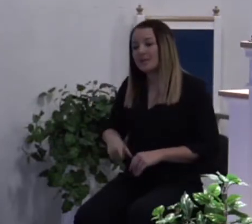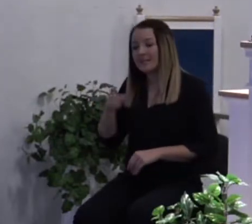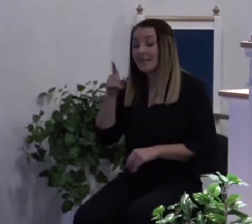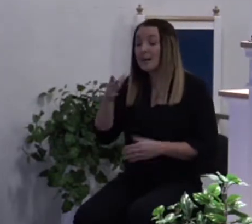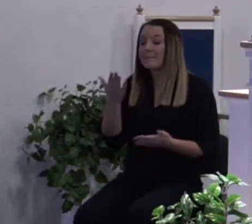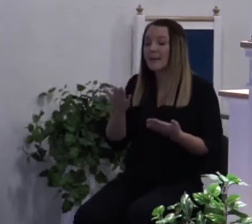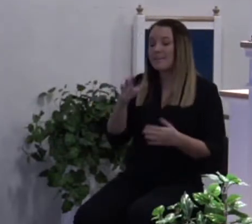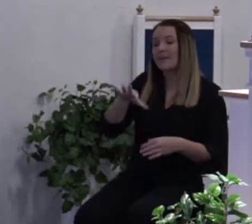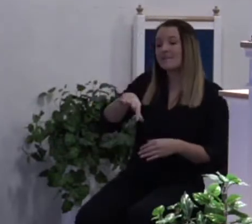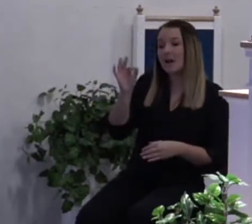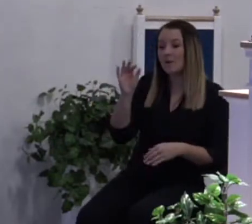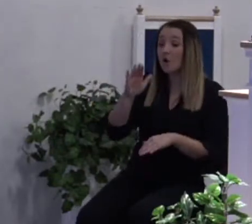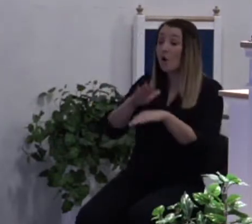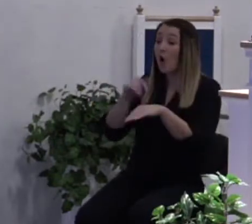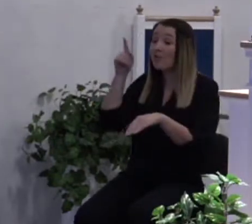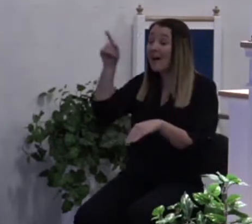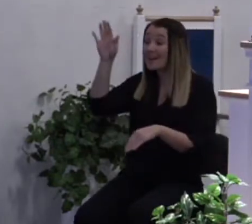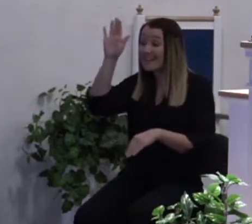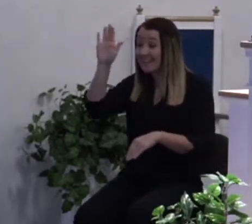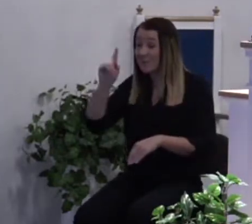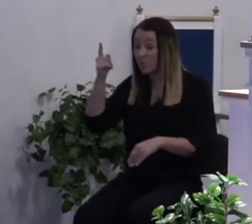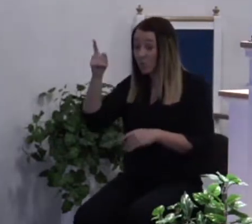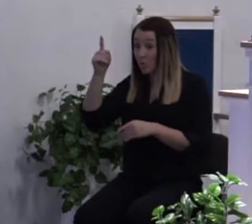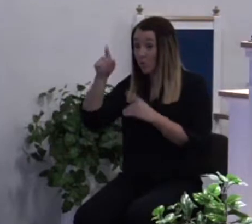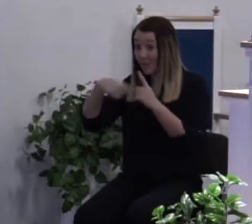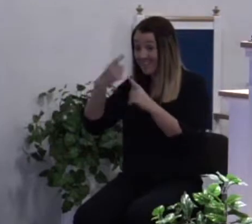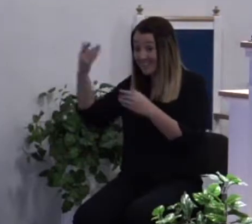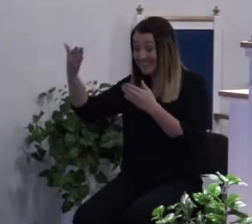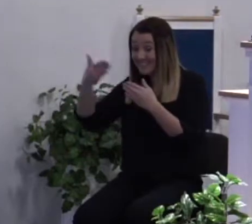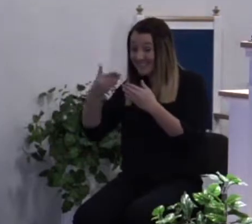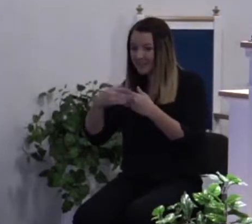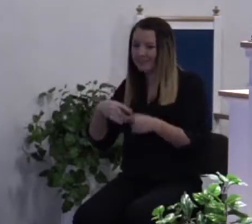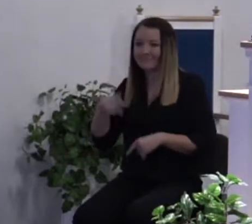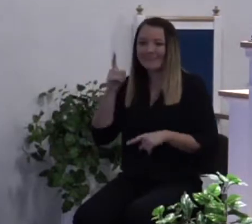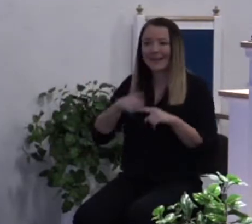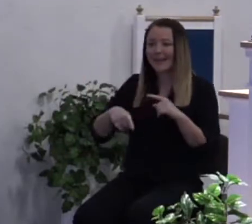Call on him while he's near. You can't look for God when he's through with you.